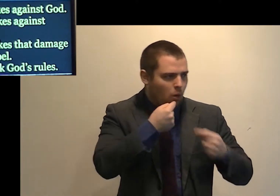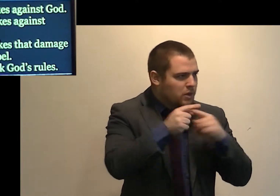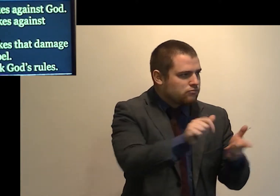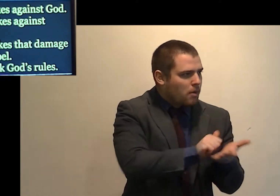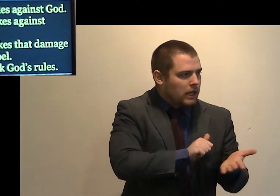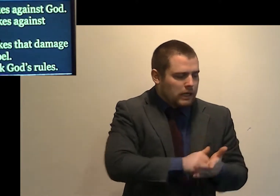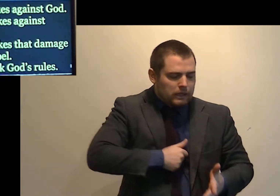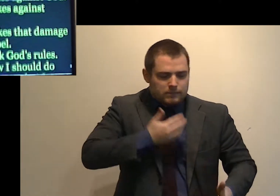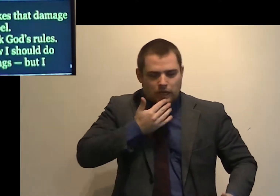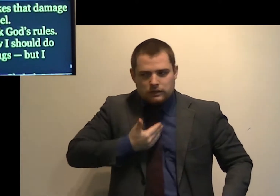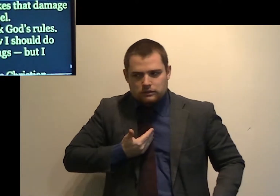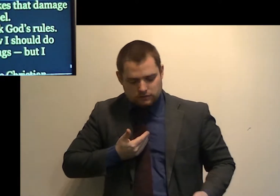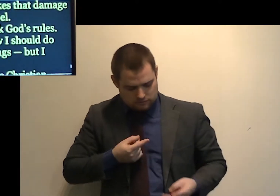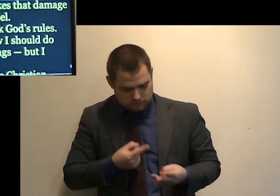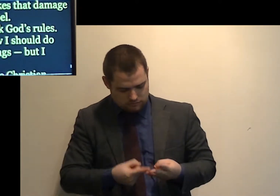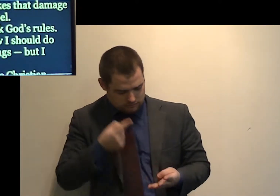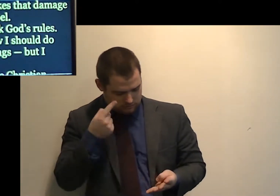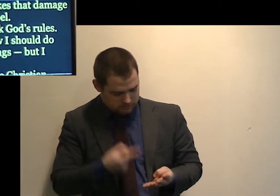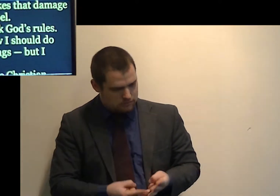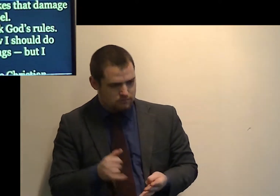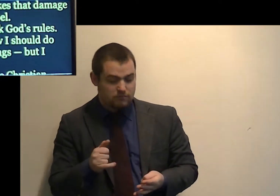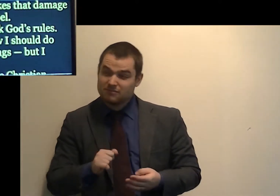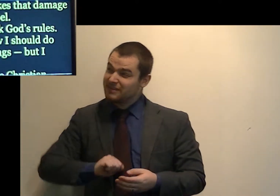Number 4, I break God's rules.